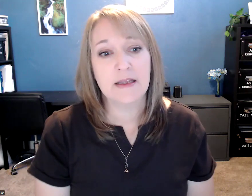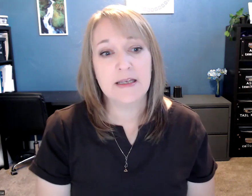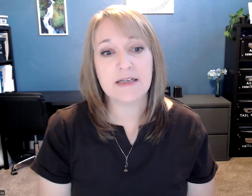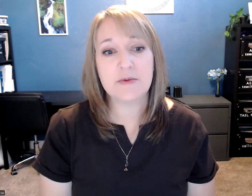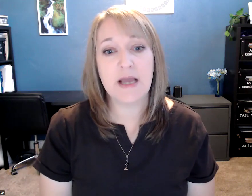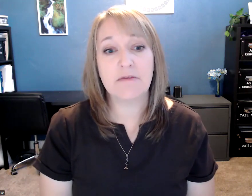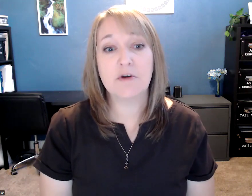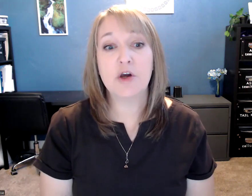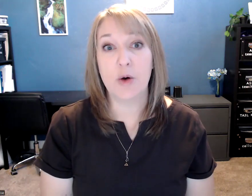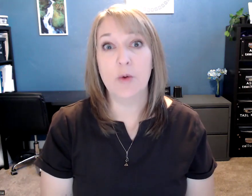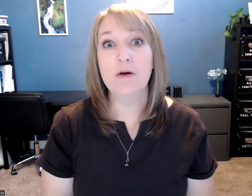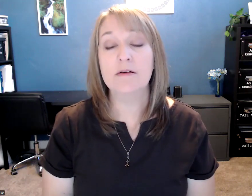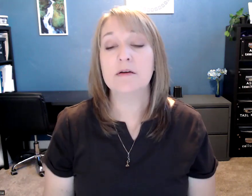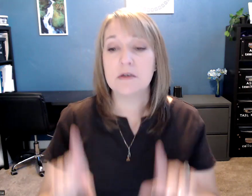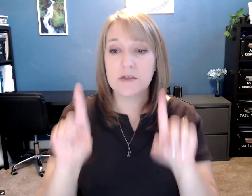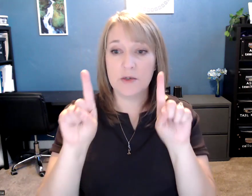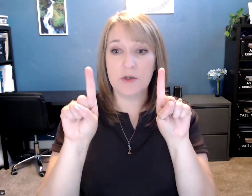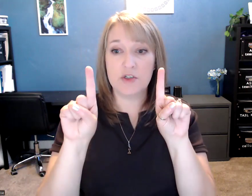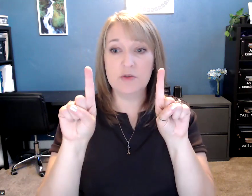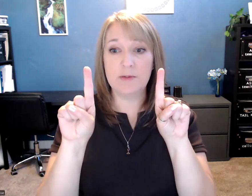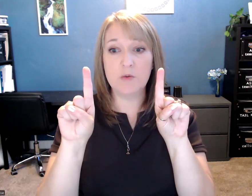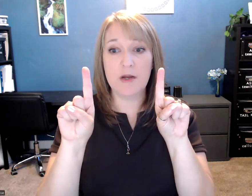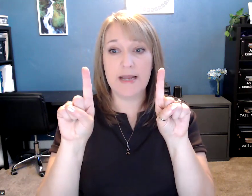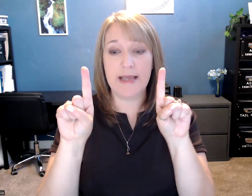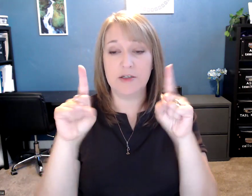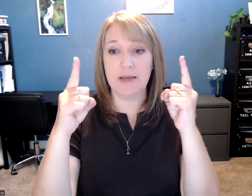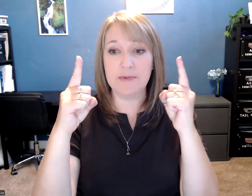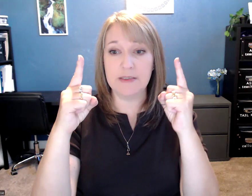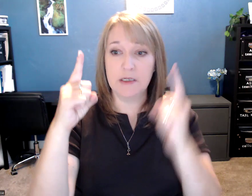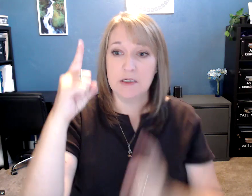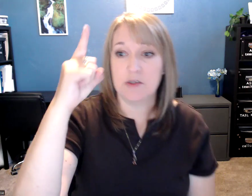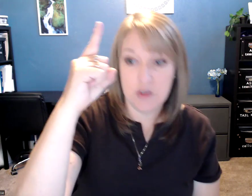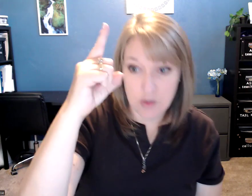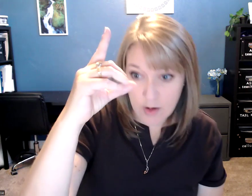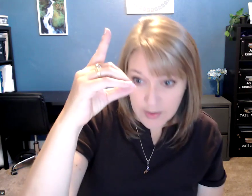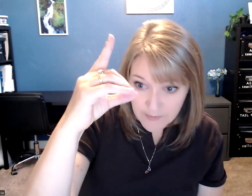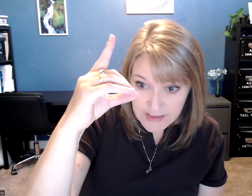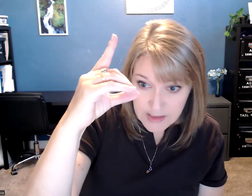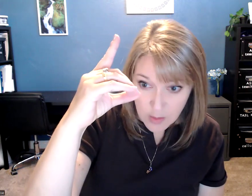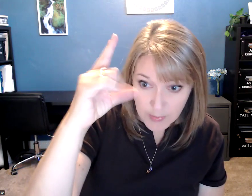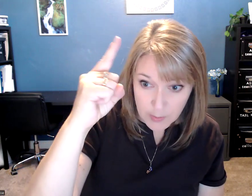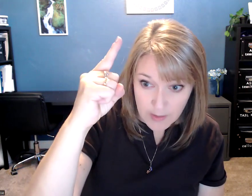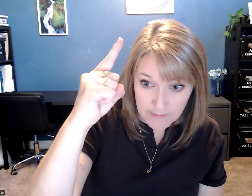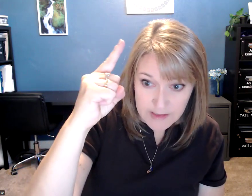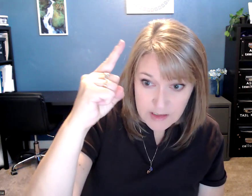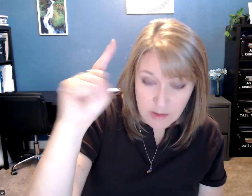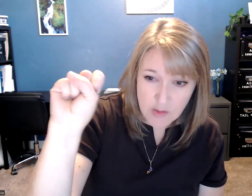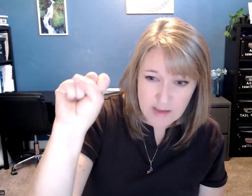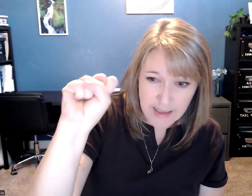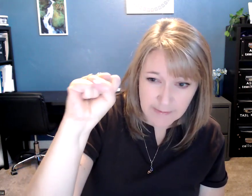Next we have go. So you want two number one handshapes. So you don't want your fist open. You want your fist closed like